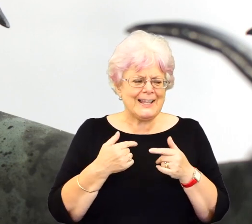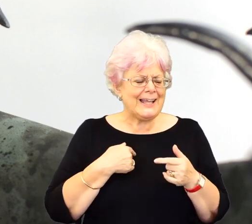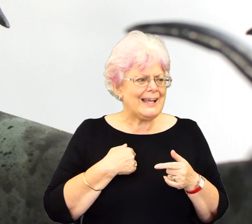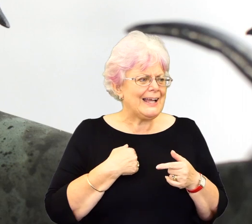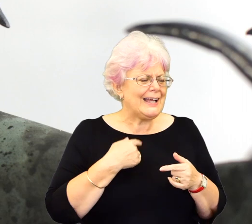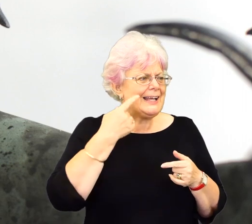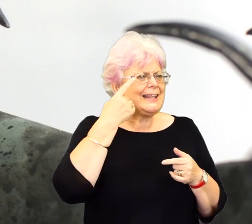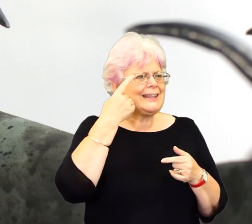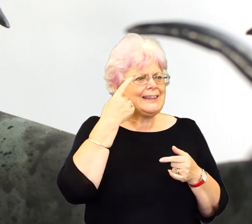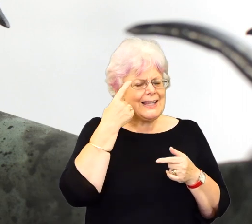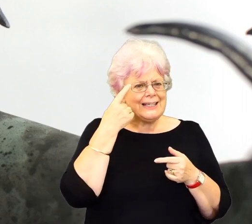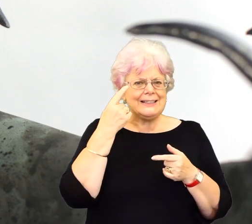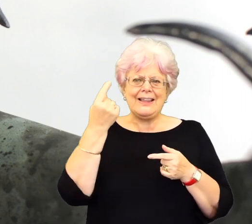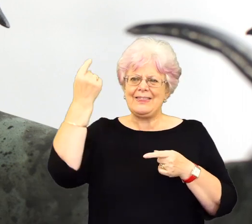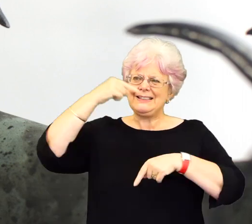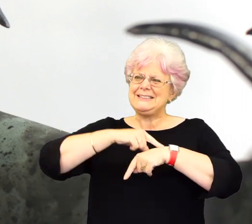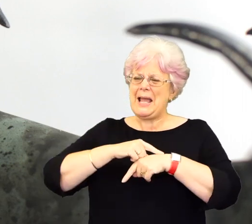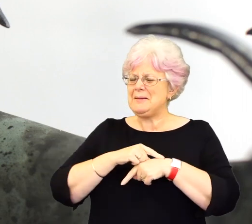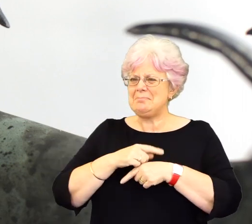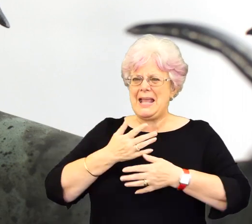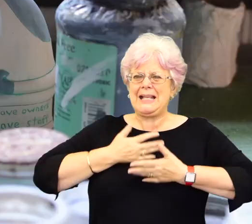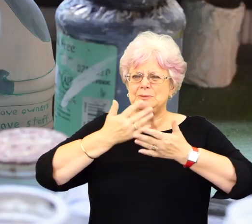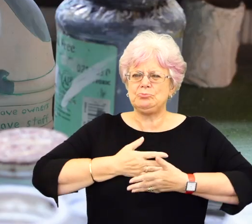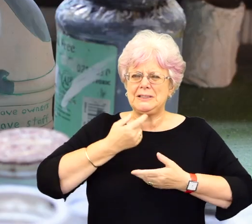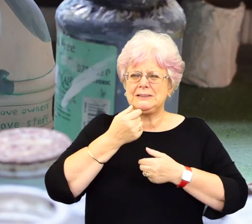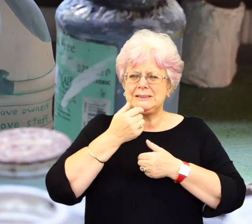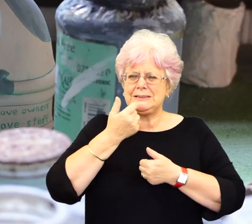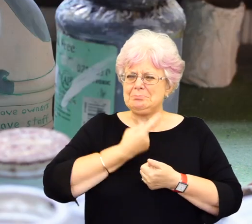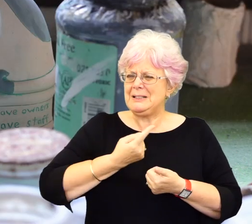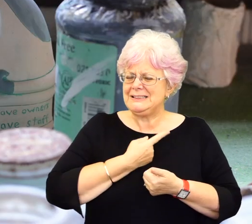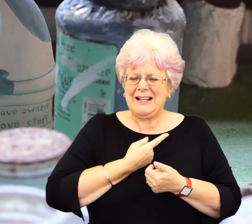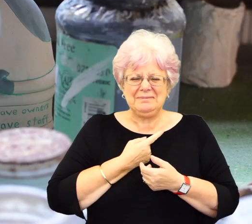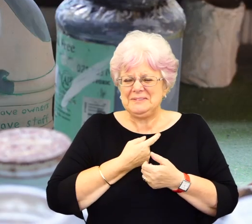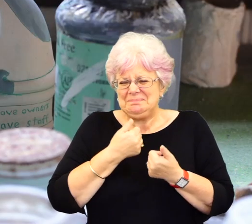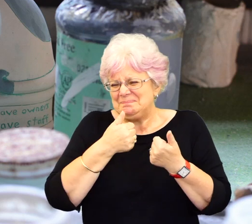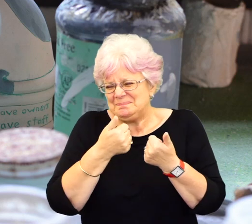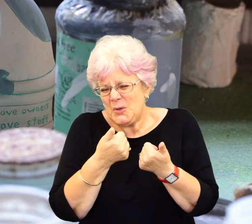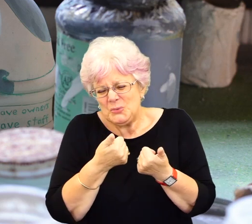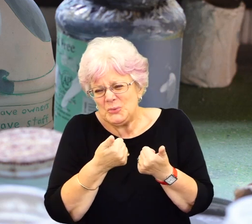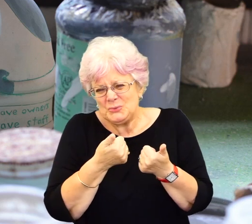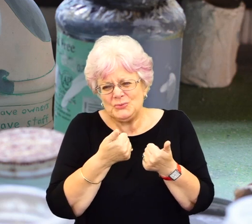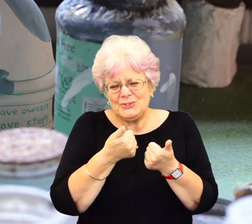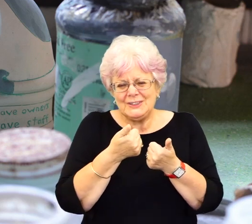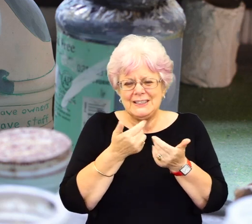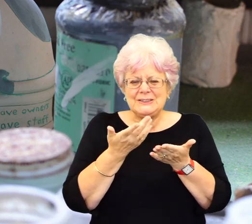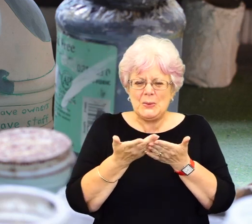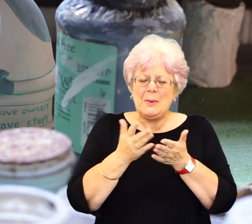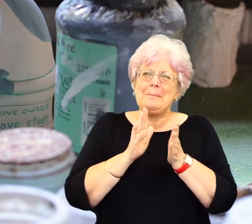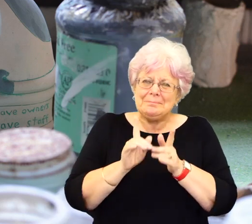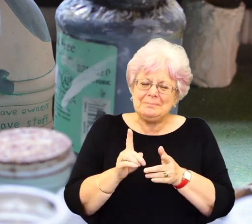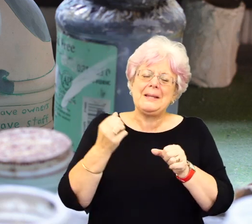so that made me think, and of course I, I wasn't very good at expressing myself then, so, um, it is, um, I think it must be quite frustrating with me, but, but,